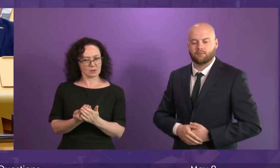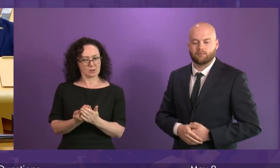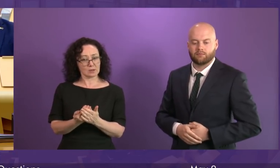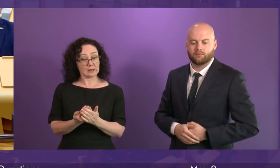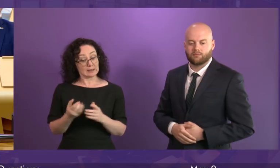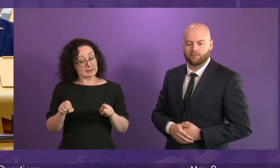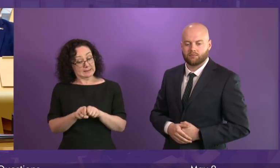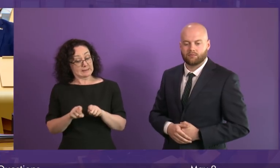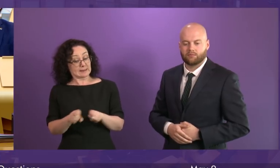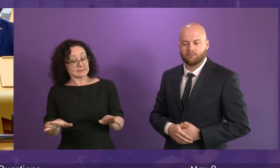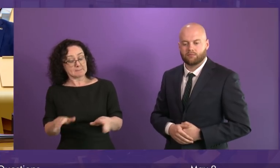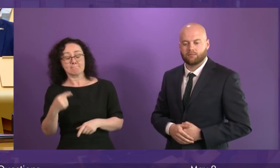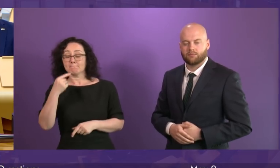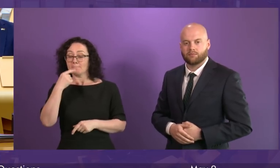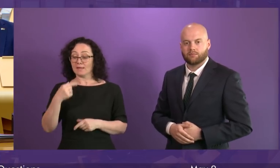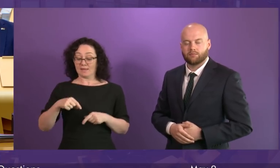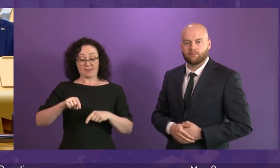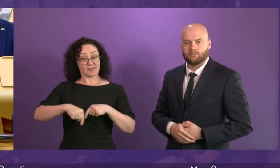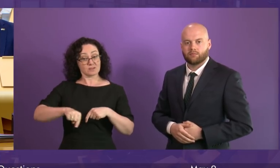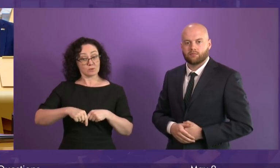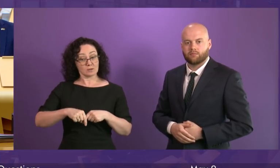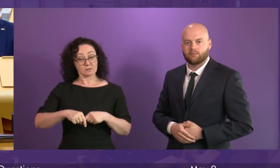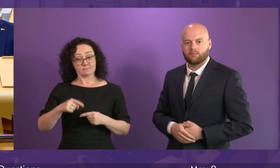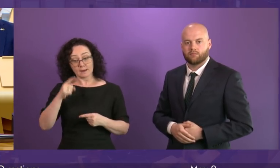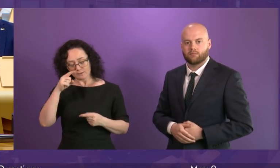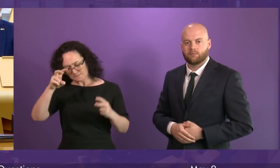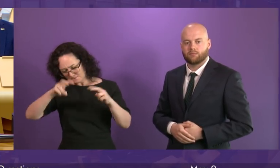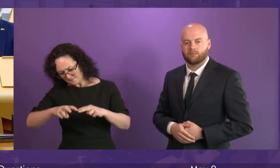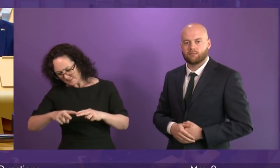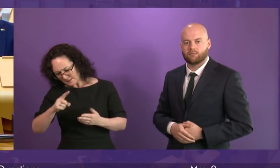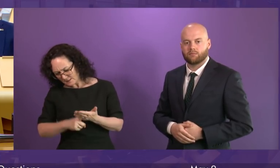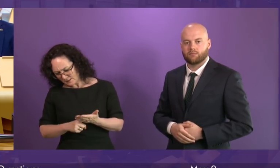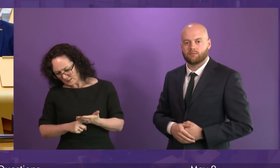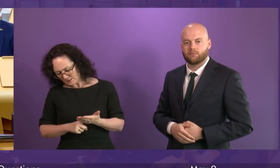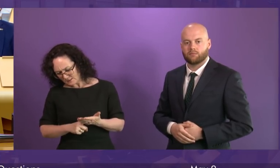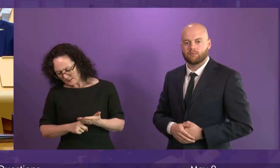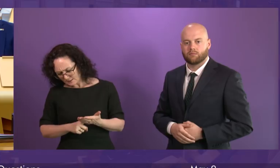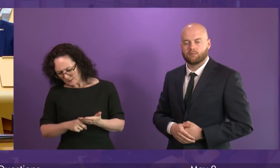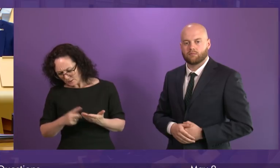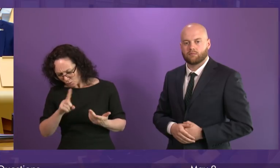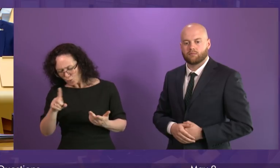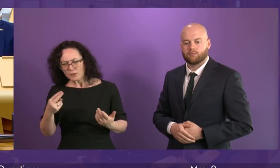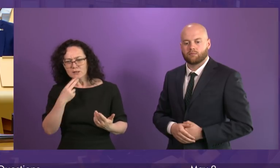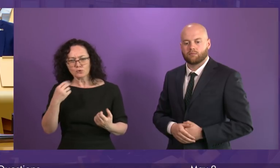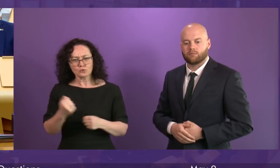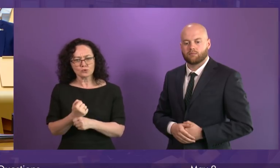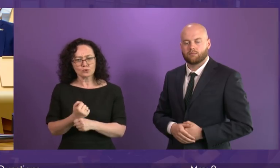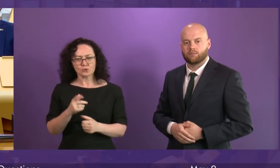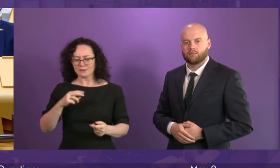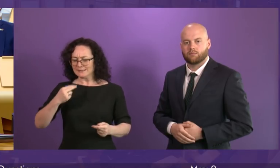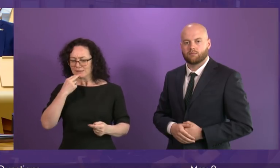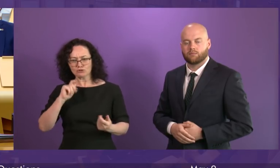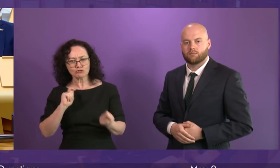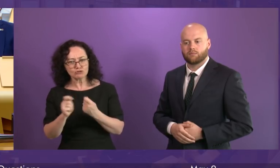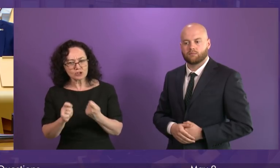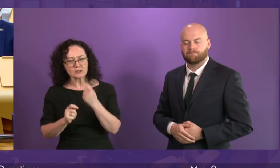this week, and decide whether we are living up to those obligations. And as a government, we are committed to doing that. And I hope we have not just